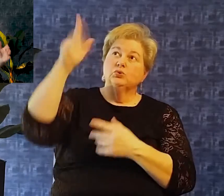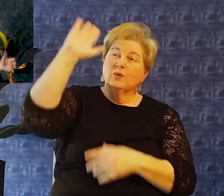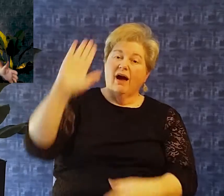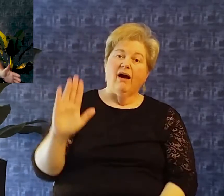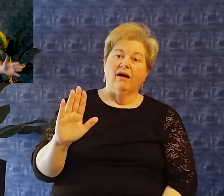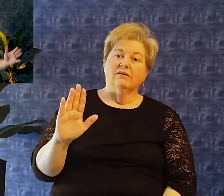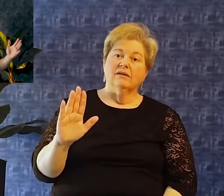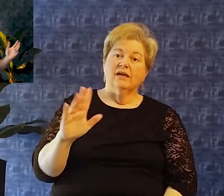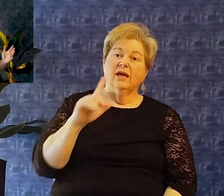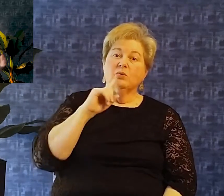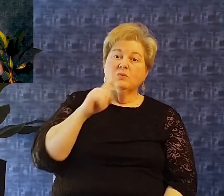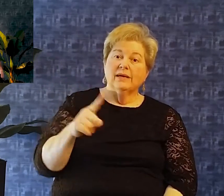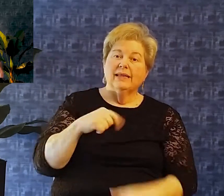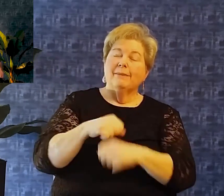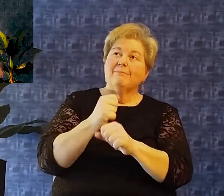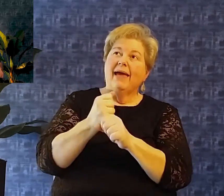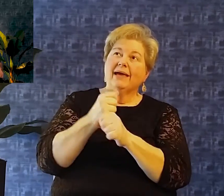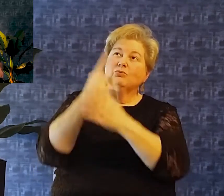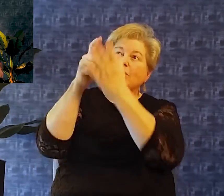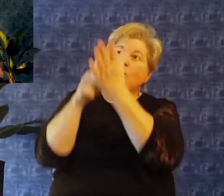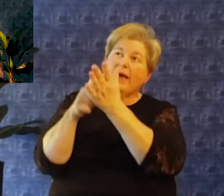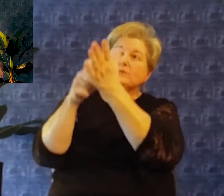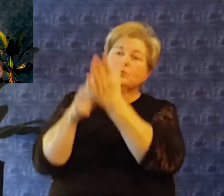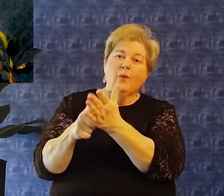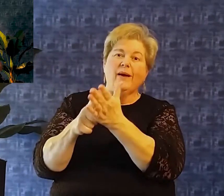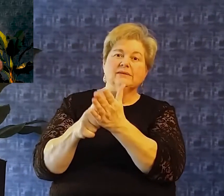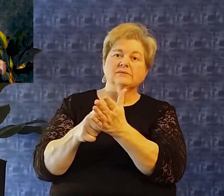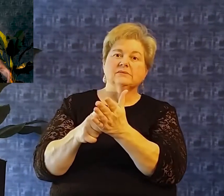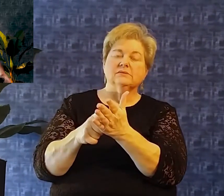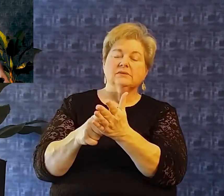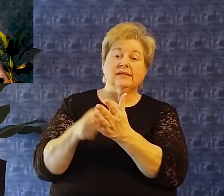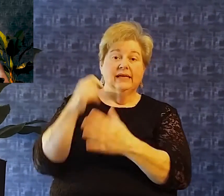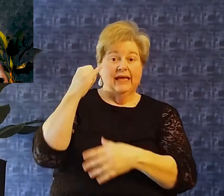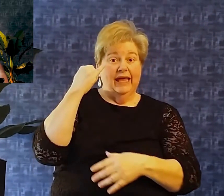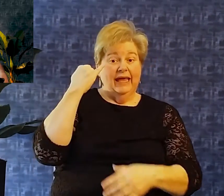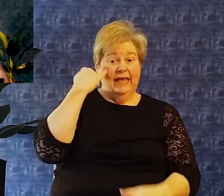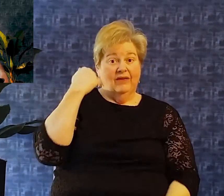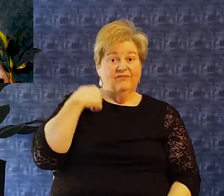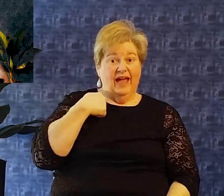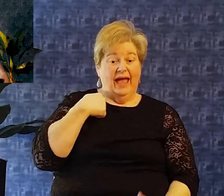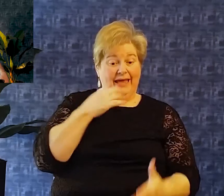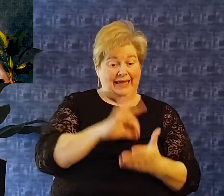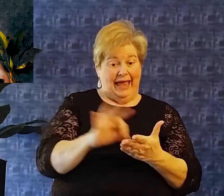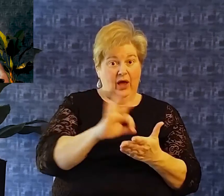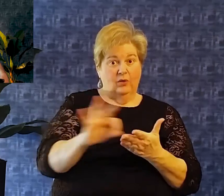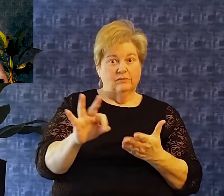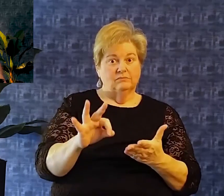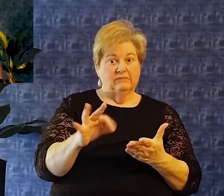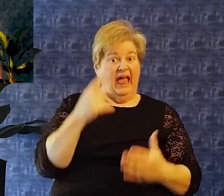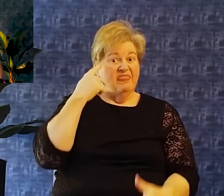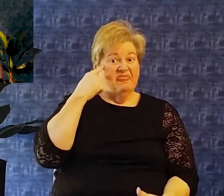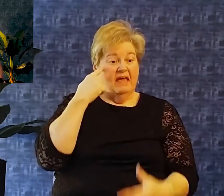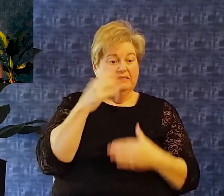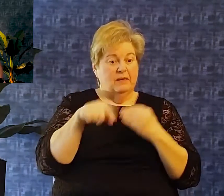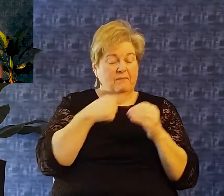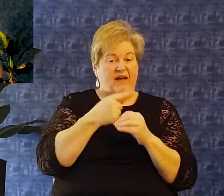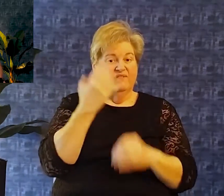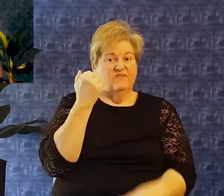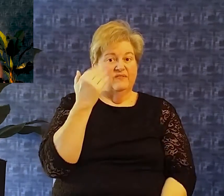is correct, there's at least 15 of them And there are 15 times at least that david is making his requests